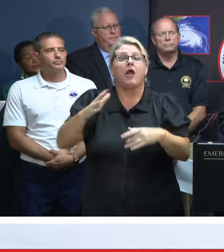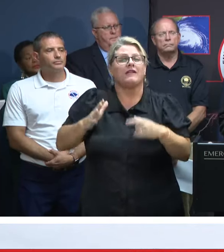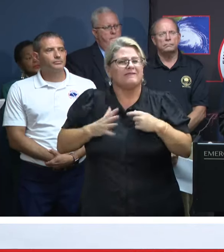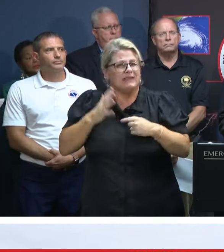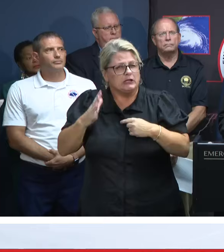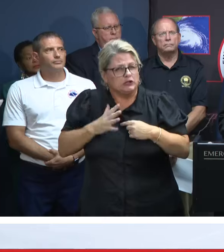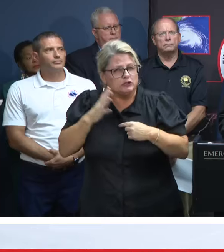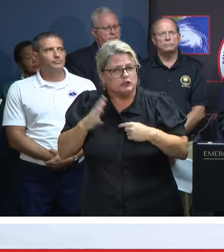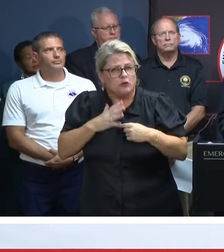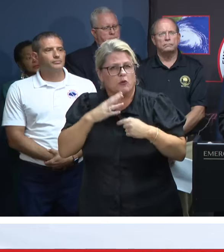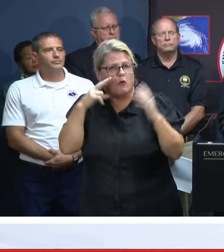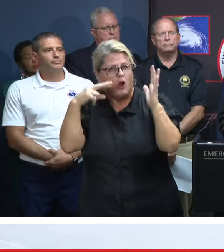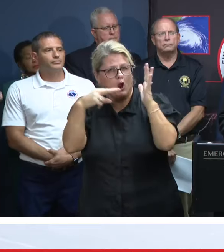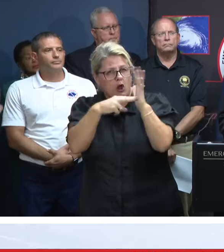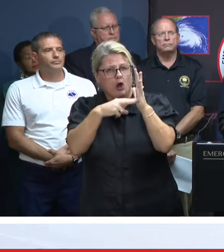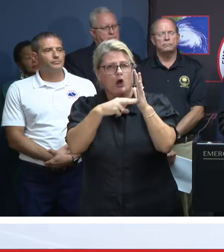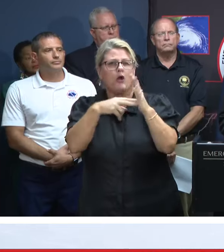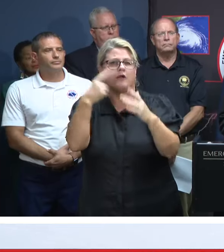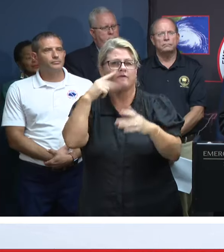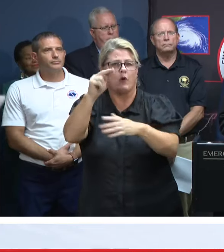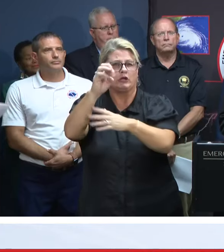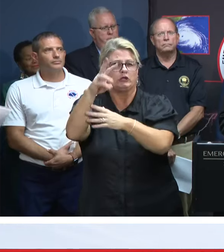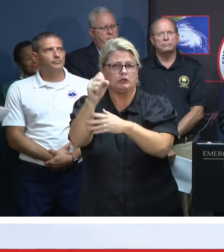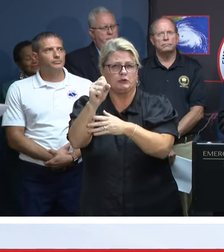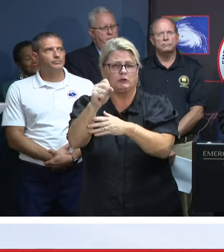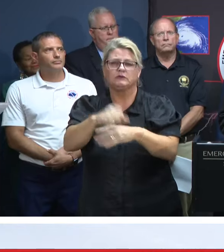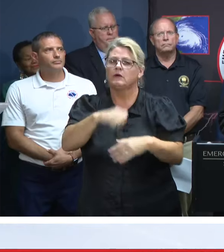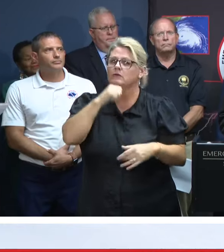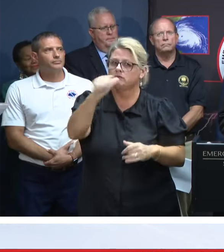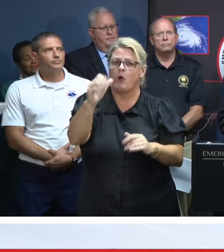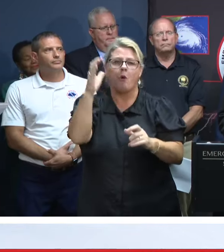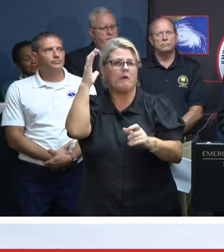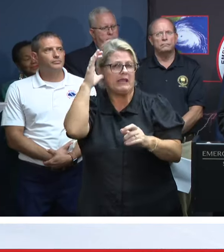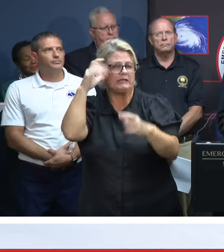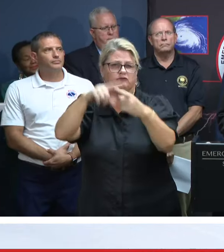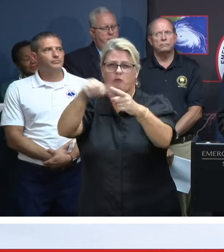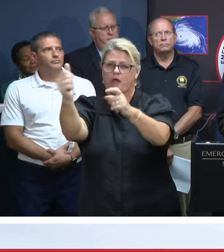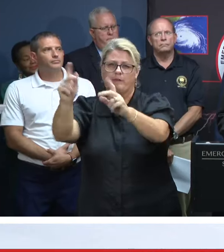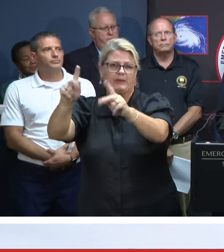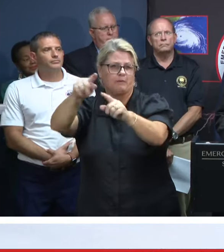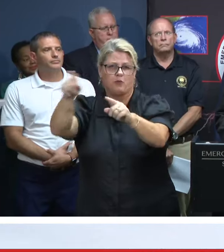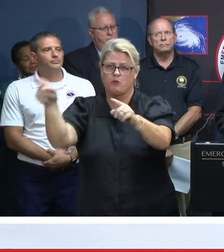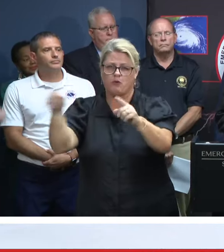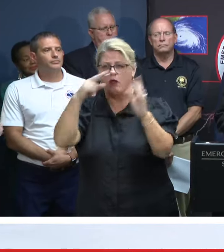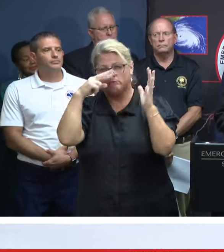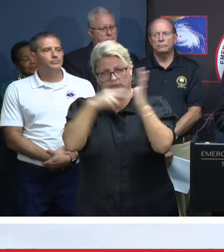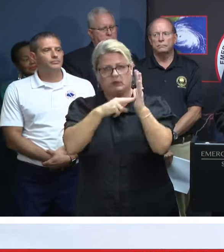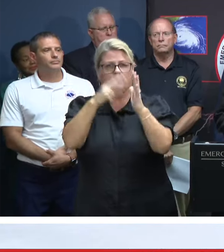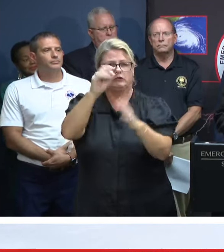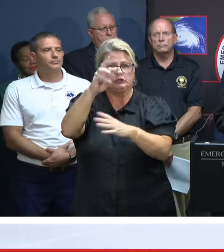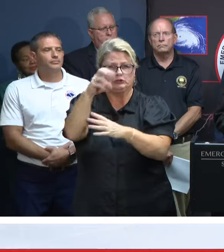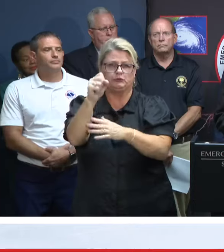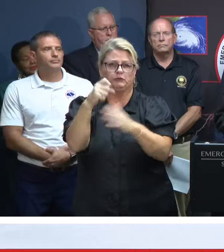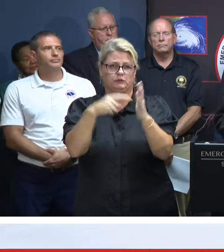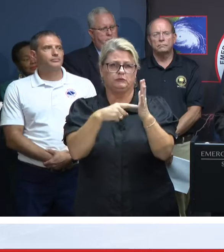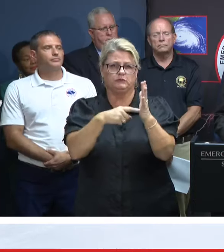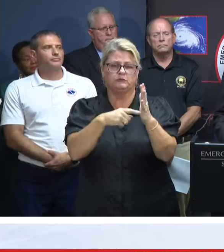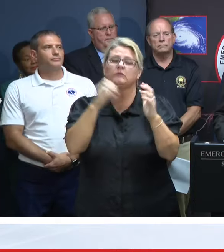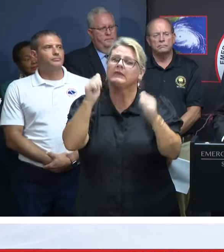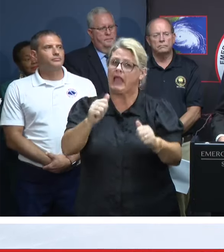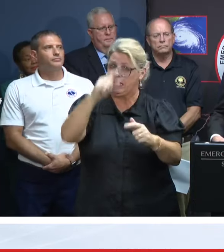sources. Don't listen to opinion from people who may be misinformed. We can expect, as we say, flash